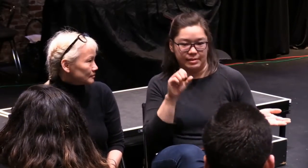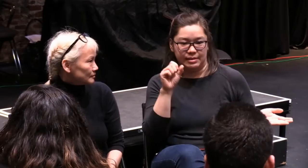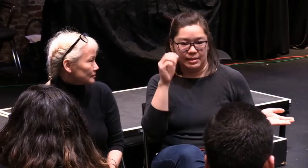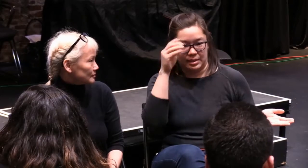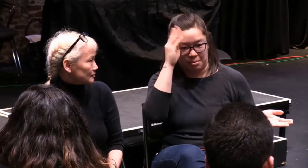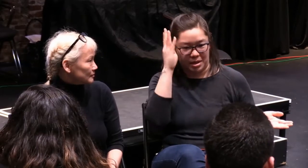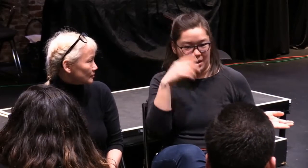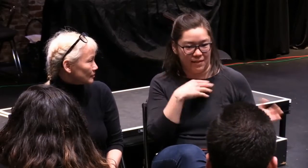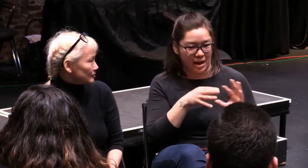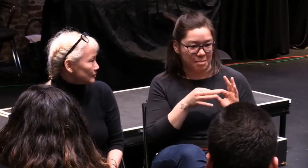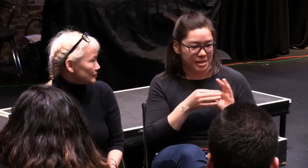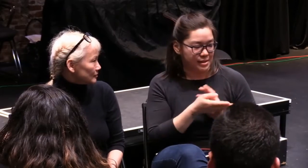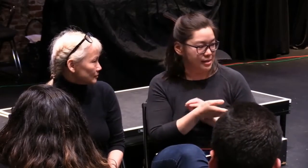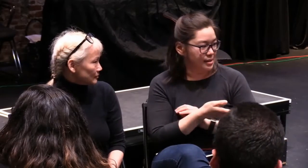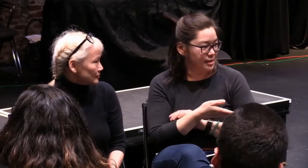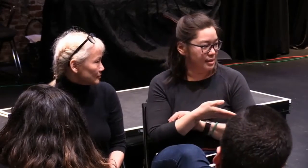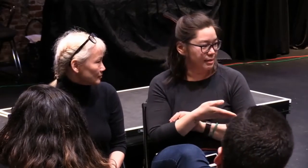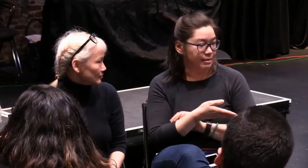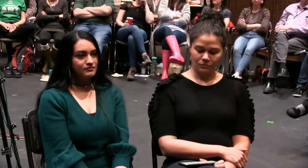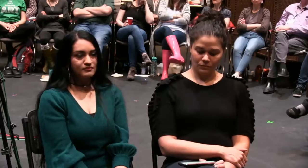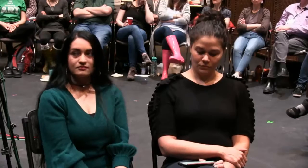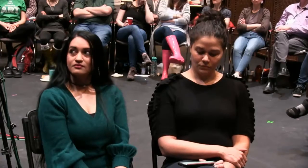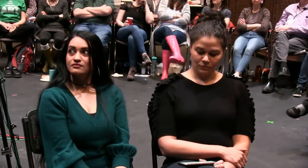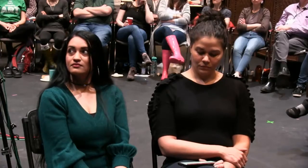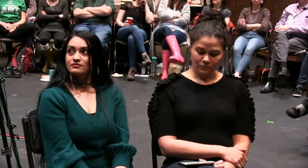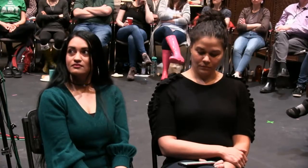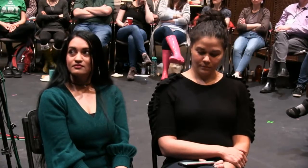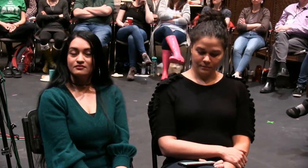from the white majority view. And Sabina has something to add?